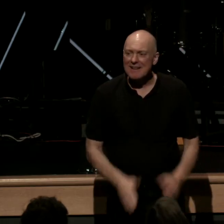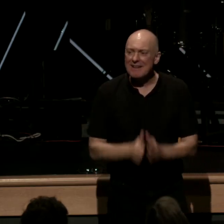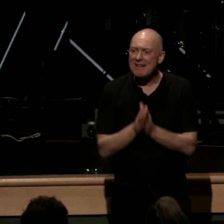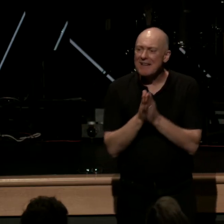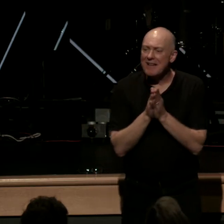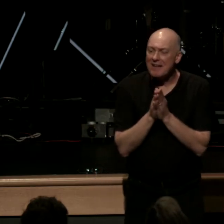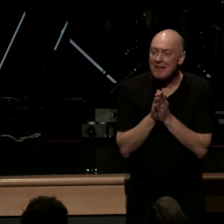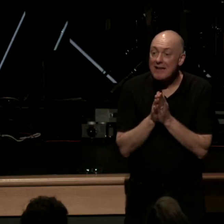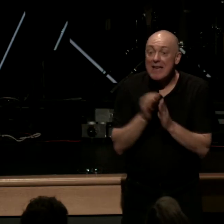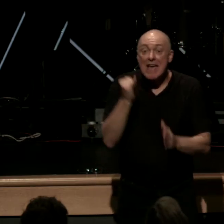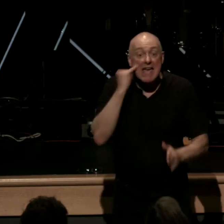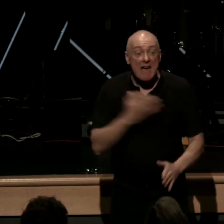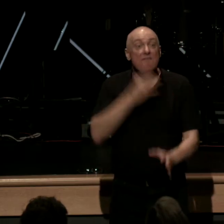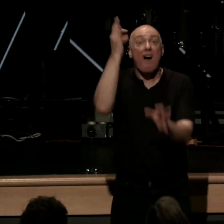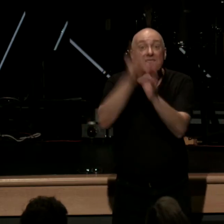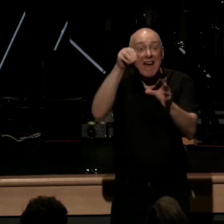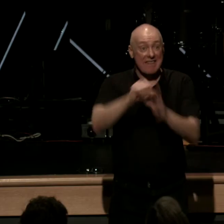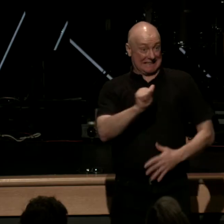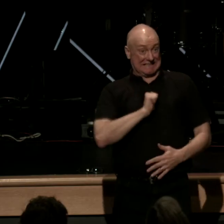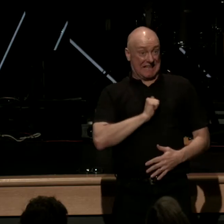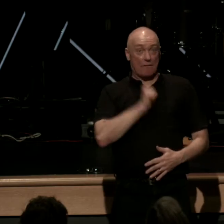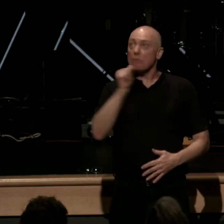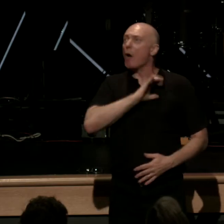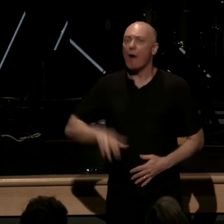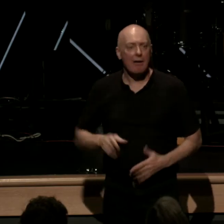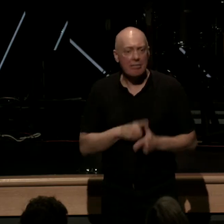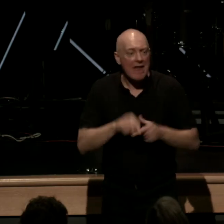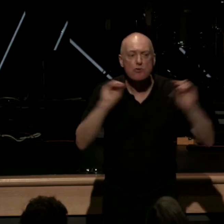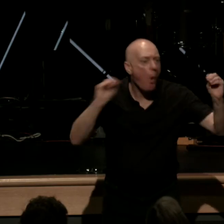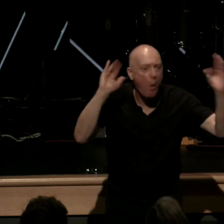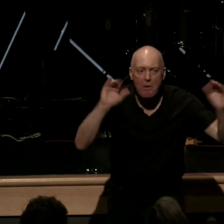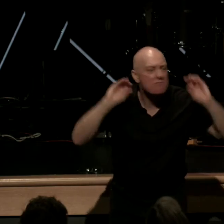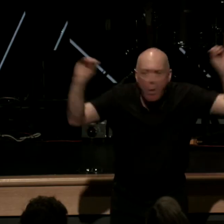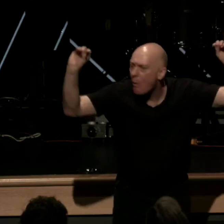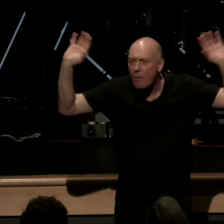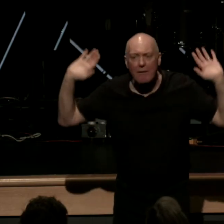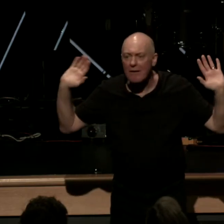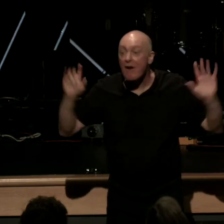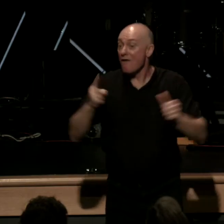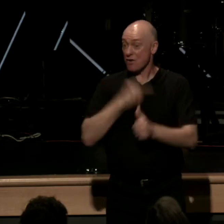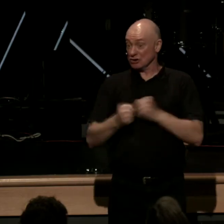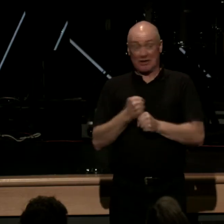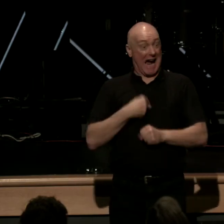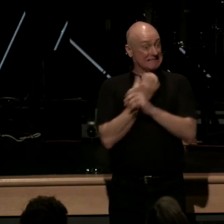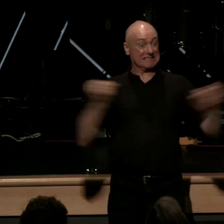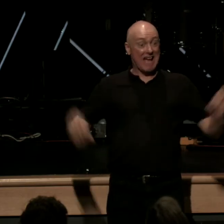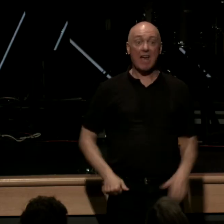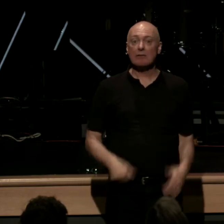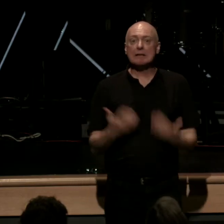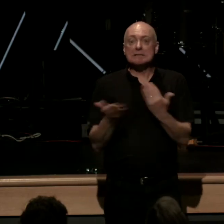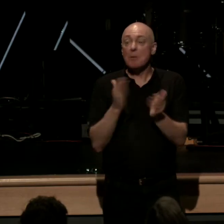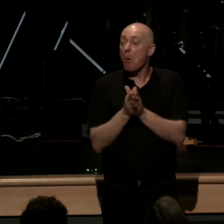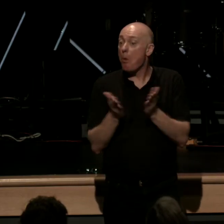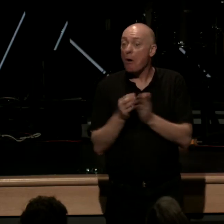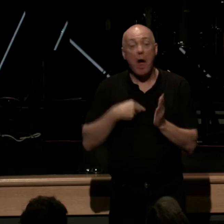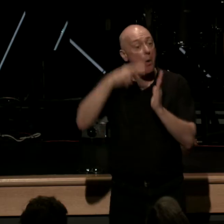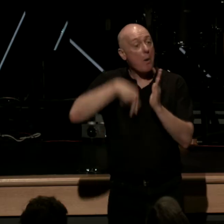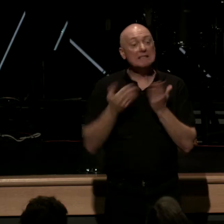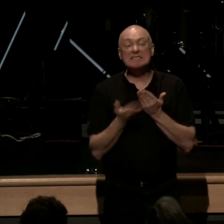and if our faith is in self and not in Christ we have no hope first year I got saved this simple little book I read and there's